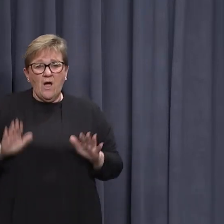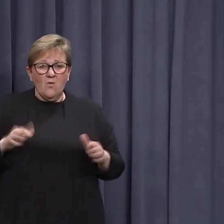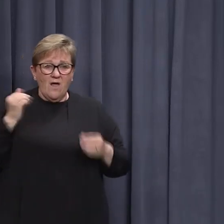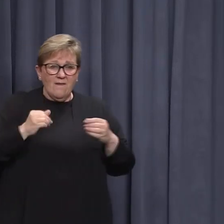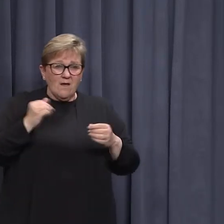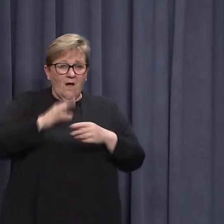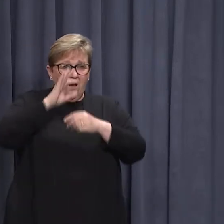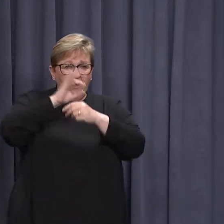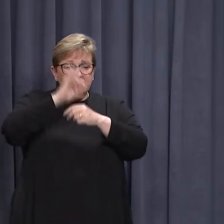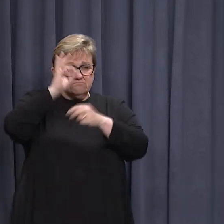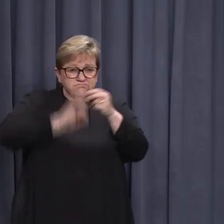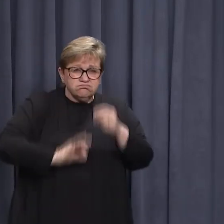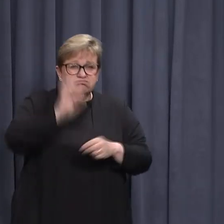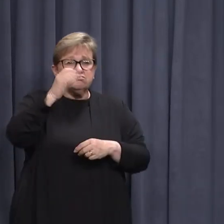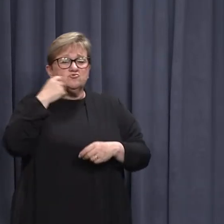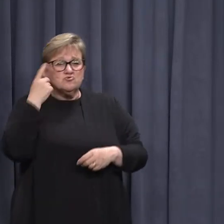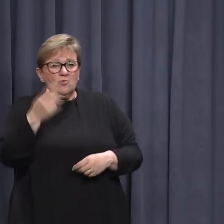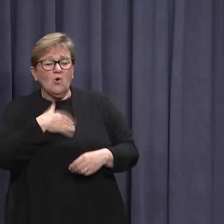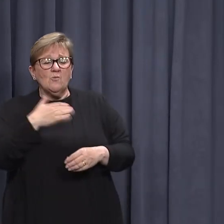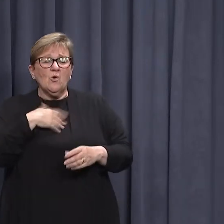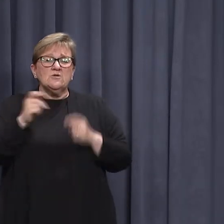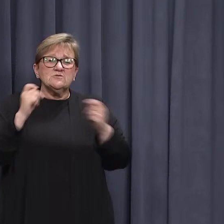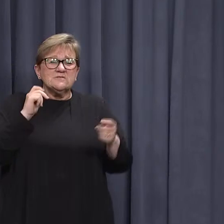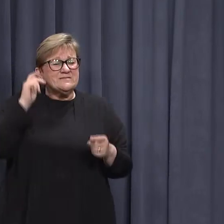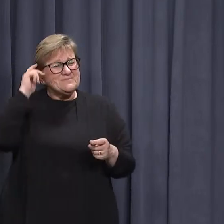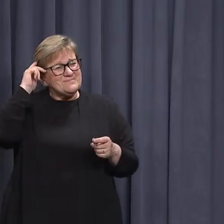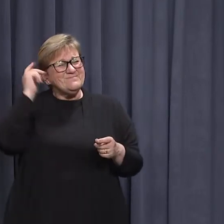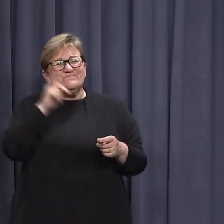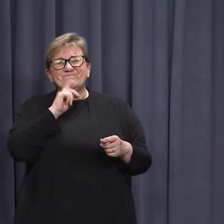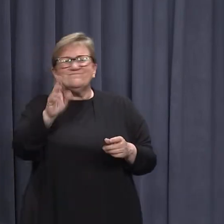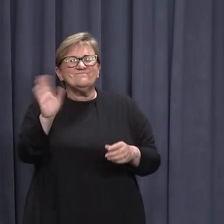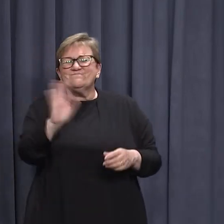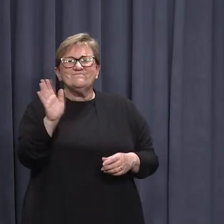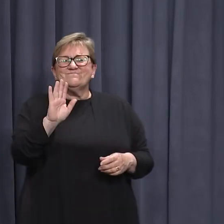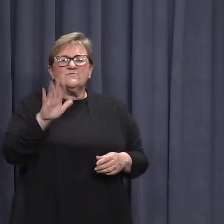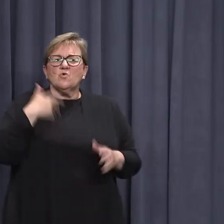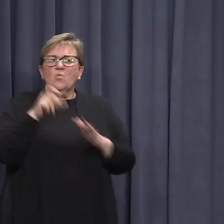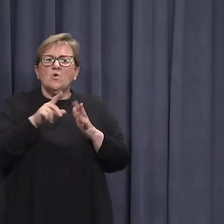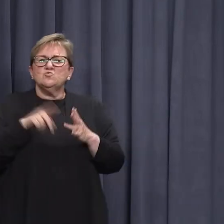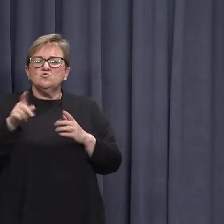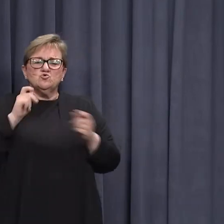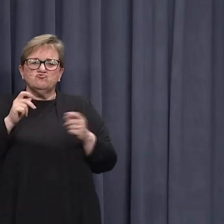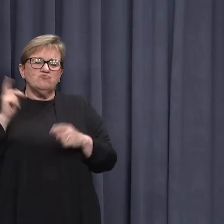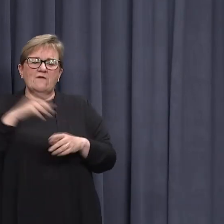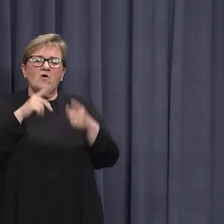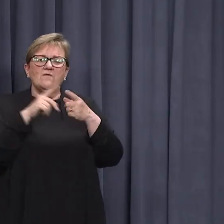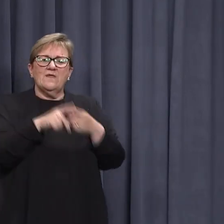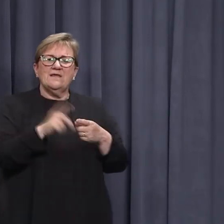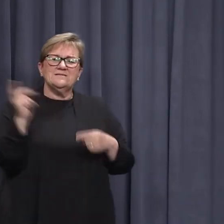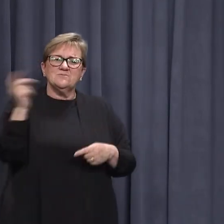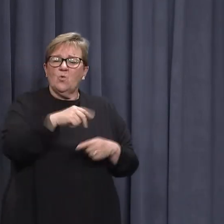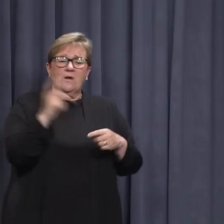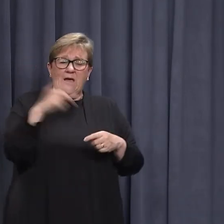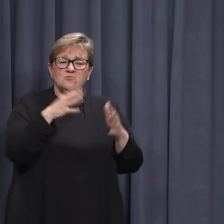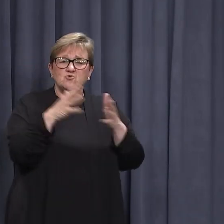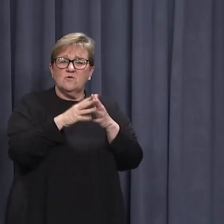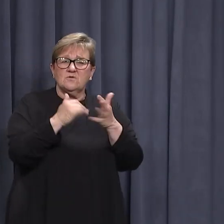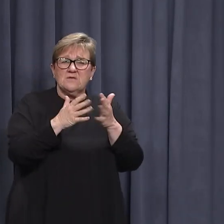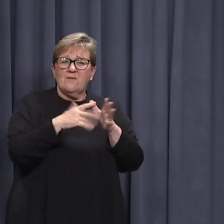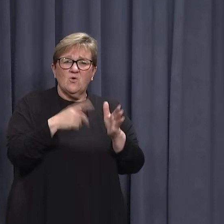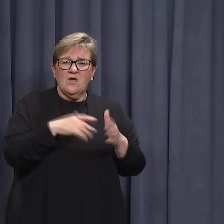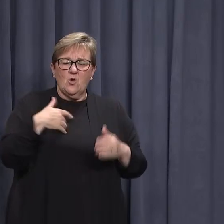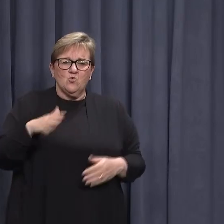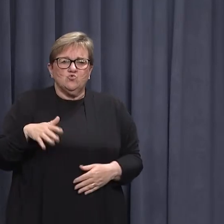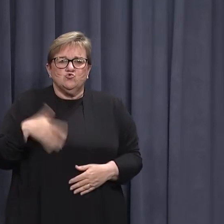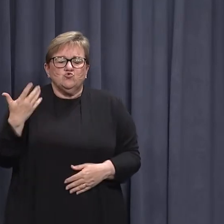all night to try and get tested. They basically started declaring they weren't going to test anyone to travel interstate and obviously we